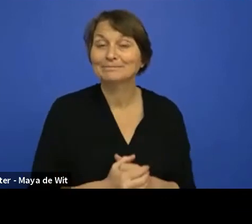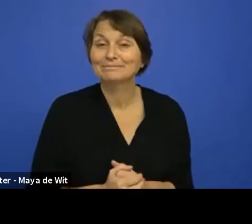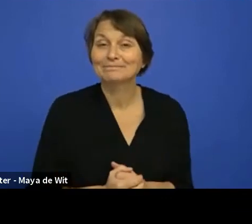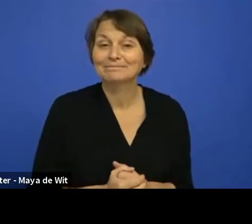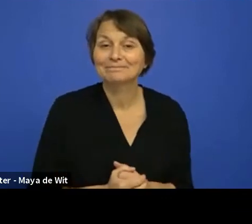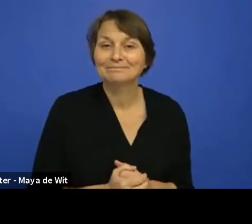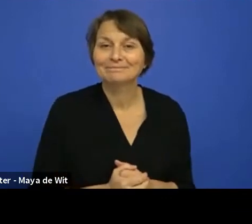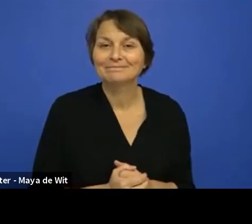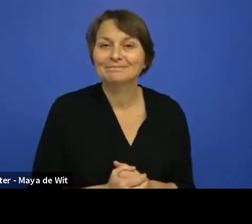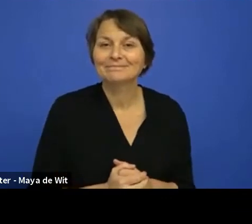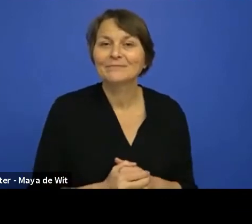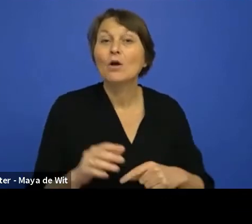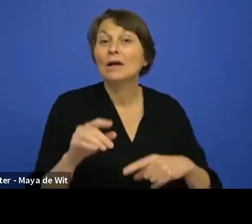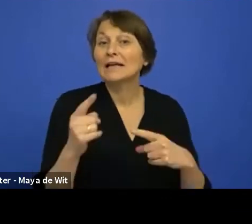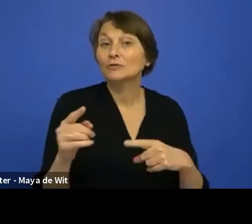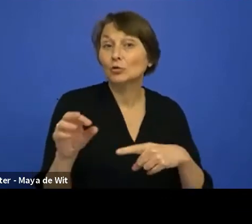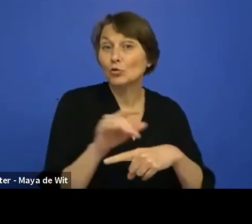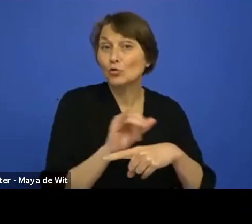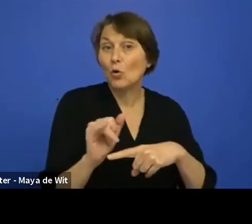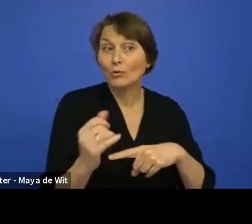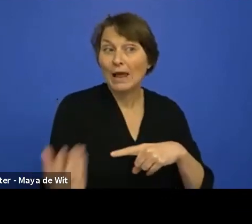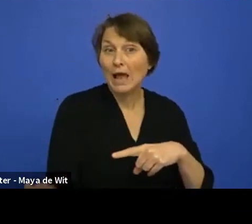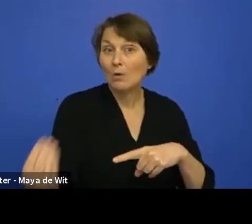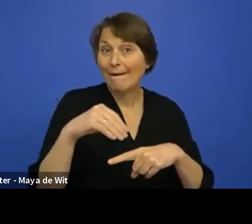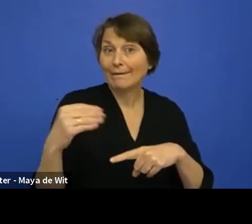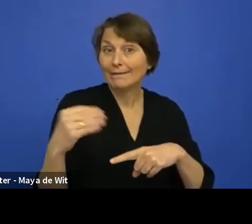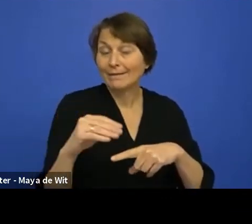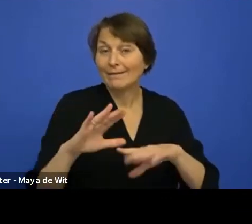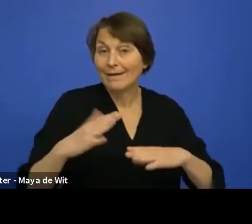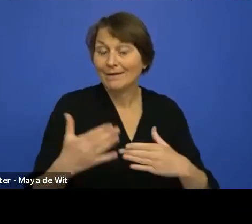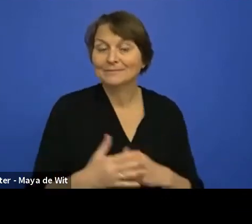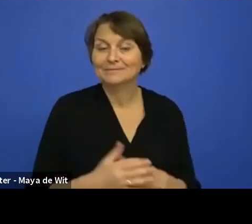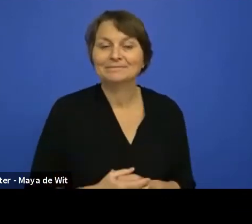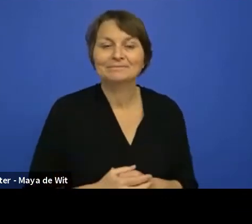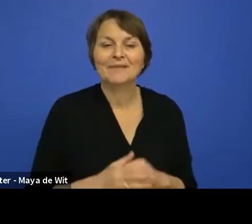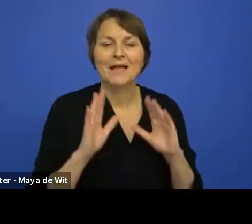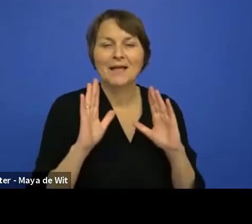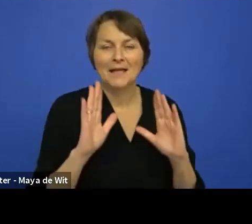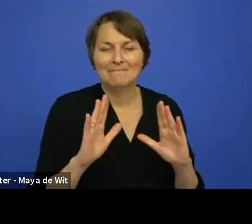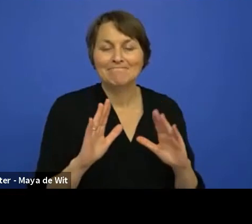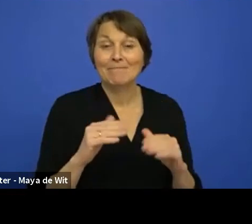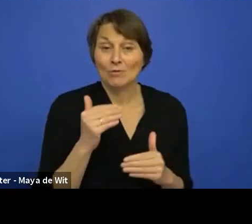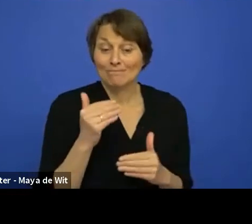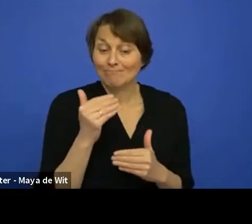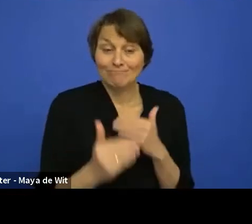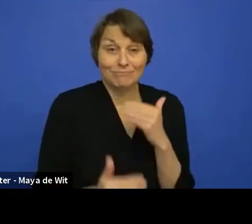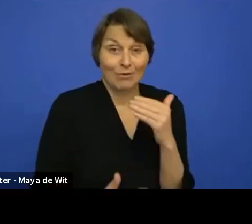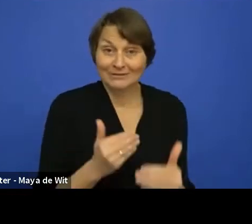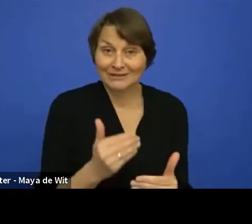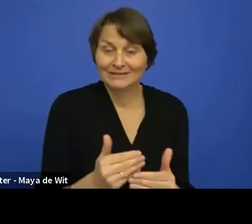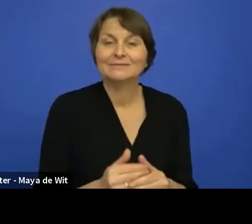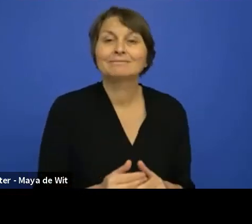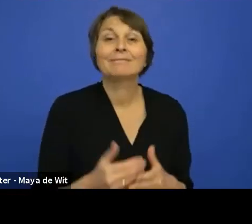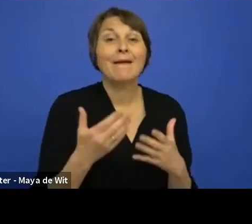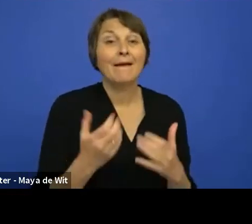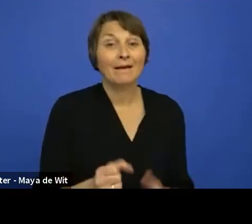Yeah. So process wise, uh, as, as I've said, we, we have the RFCs and we will continue to have those.